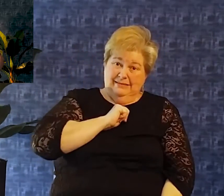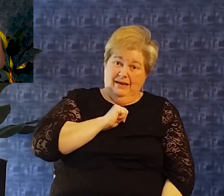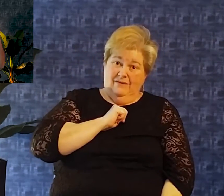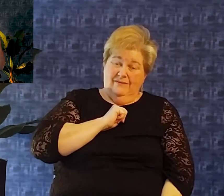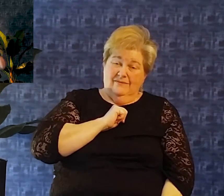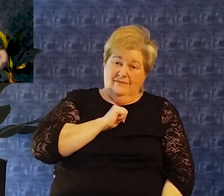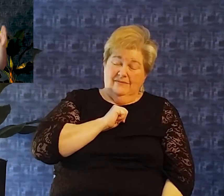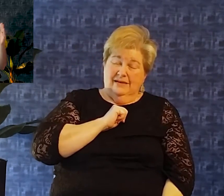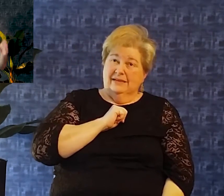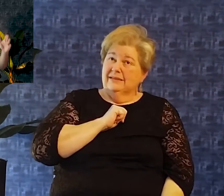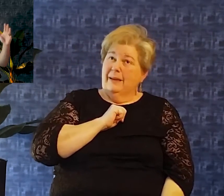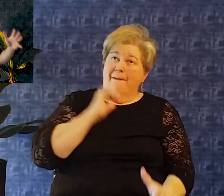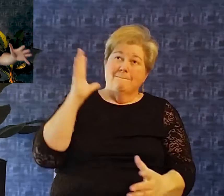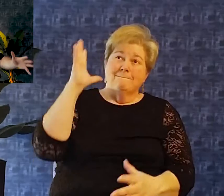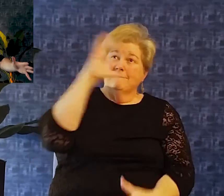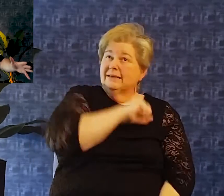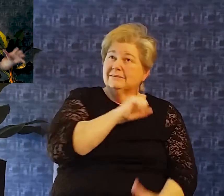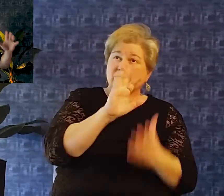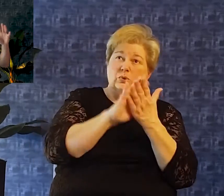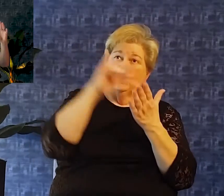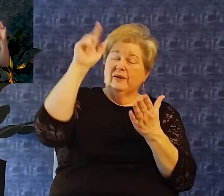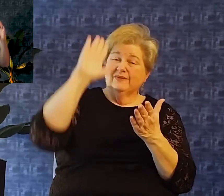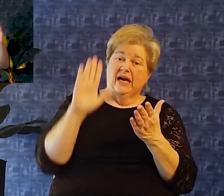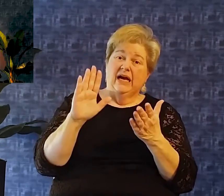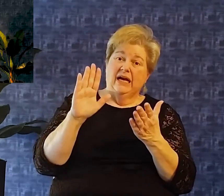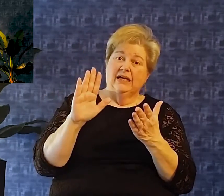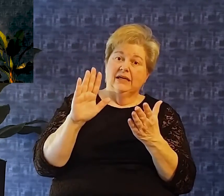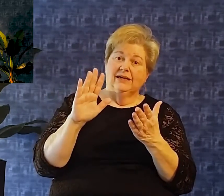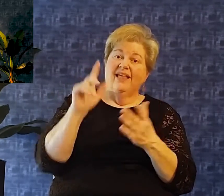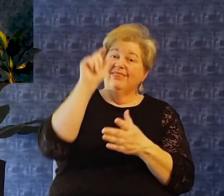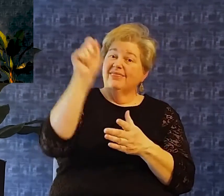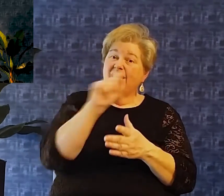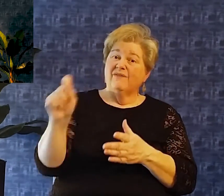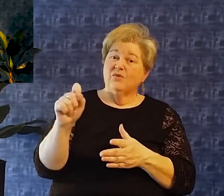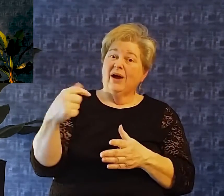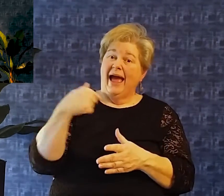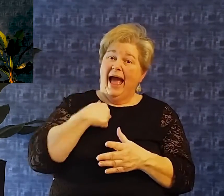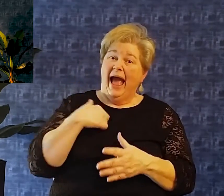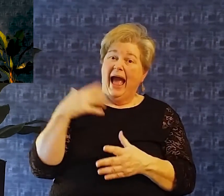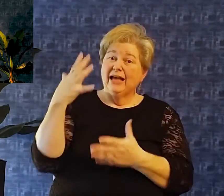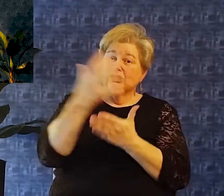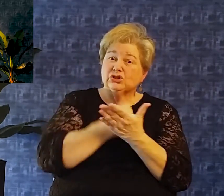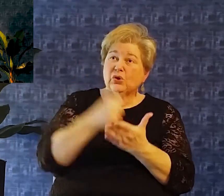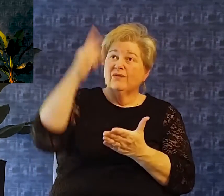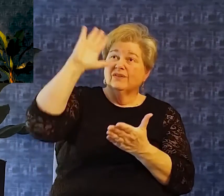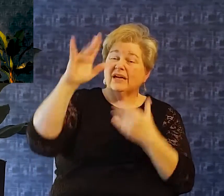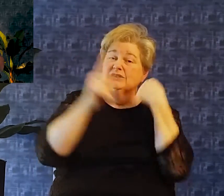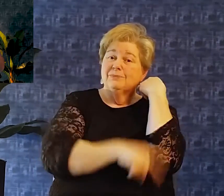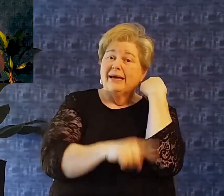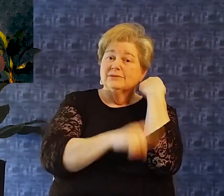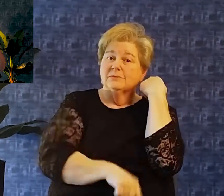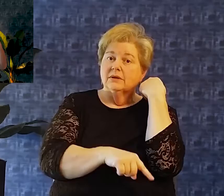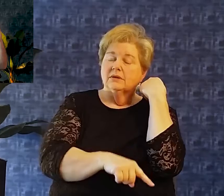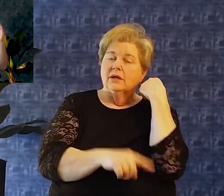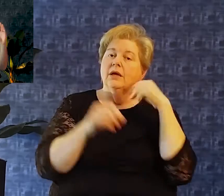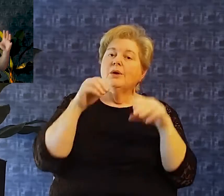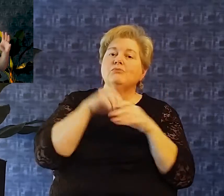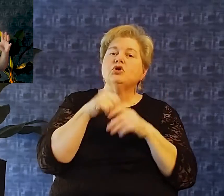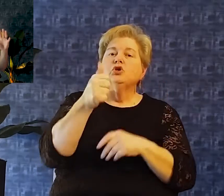deserve god's judgment Put yourself in those statements That's what we are the law the mosaic law